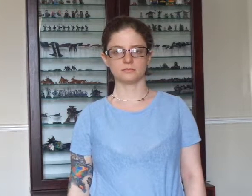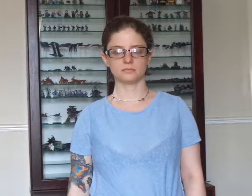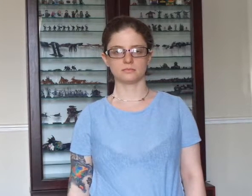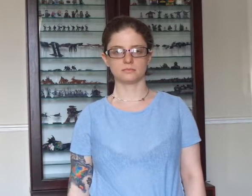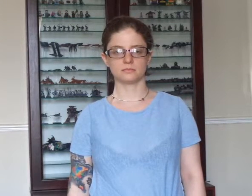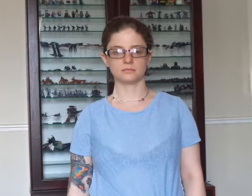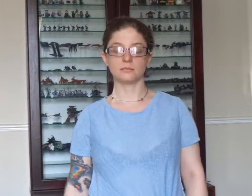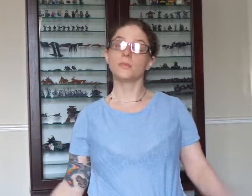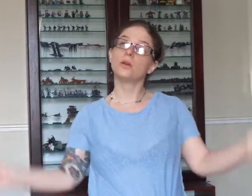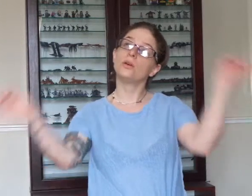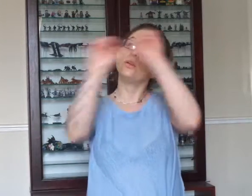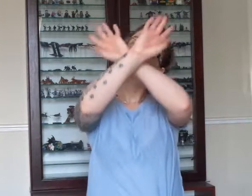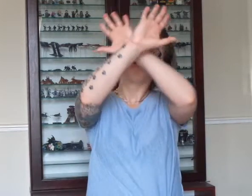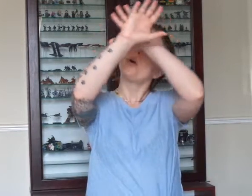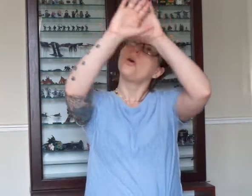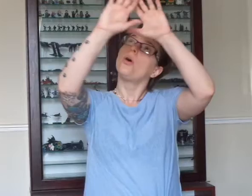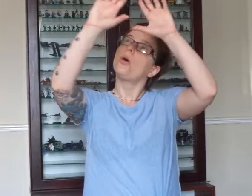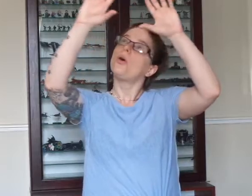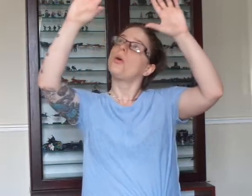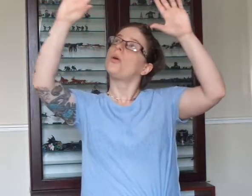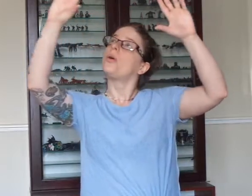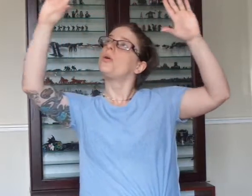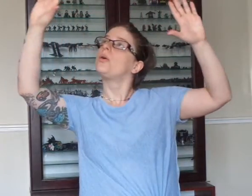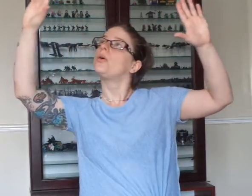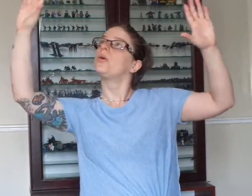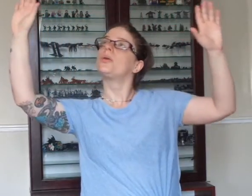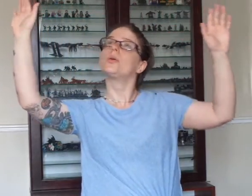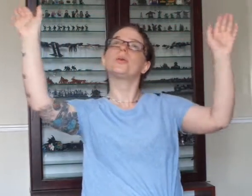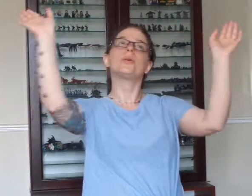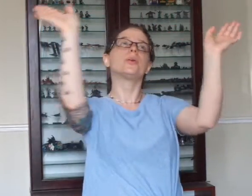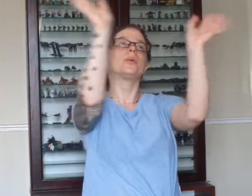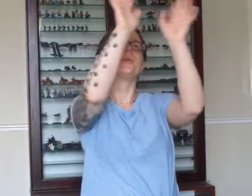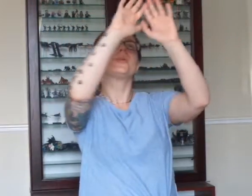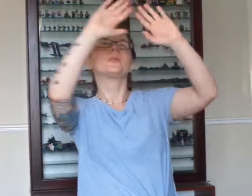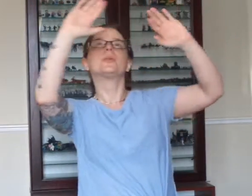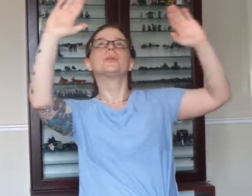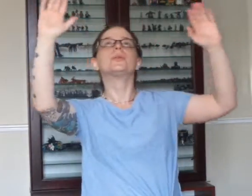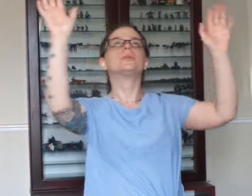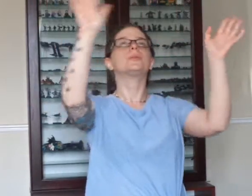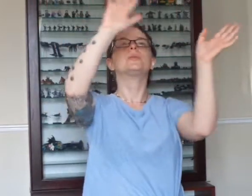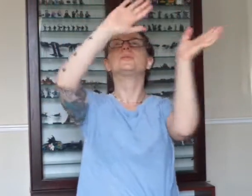Roads and floors of angel hair,